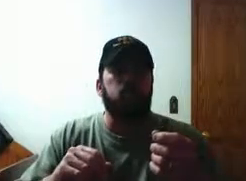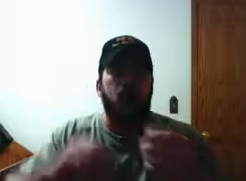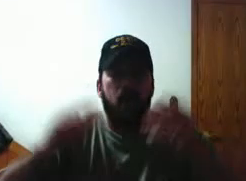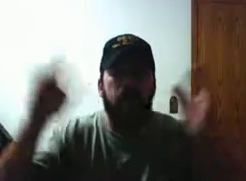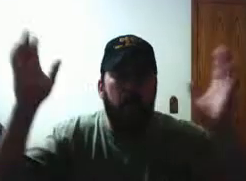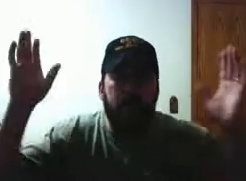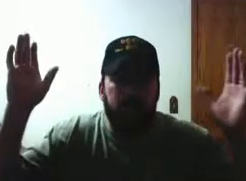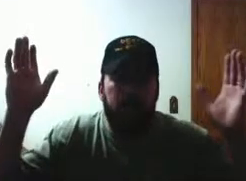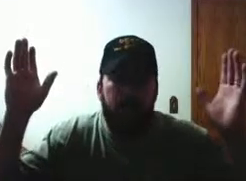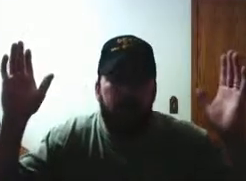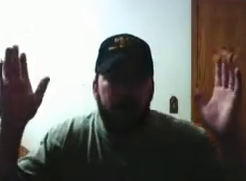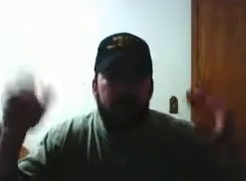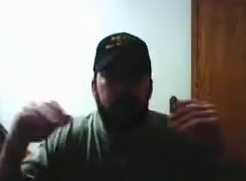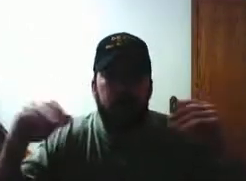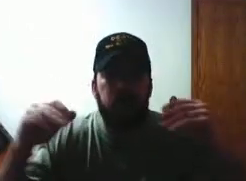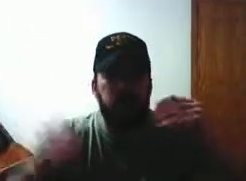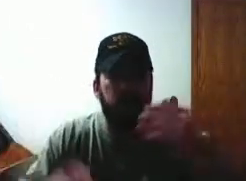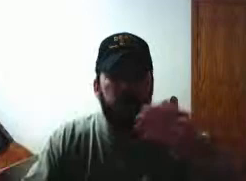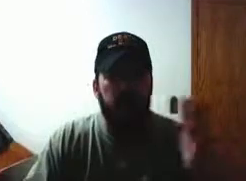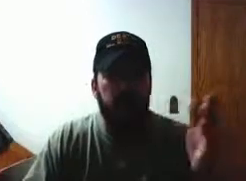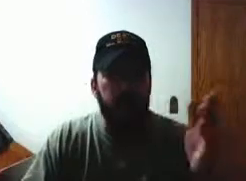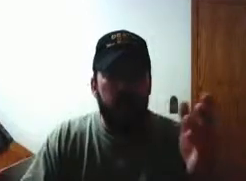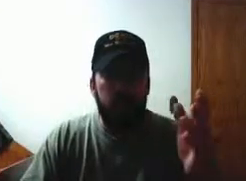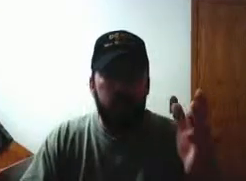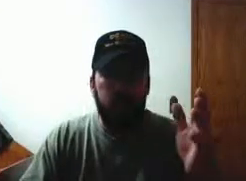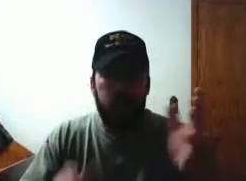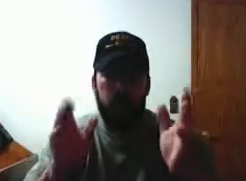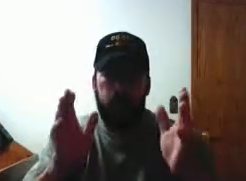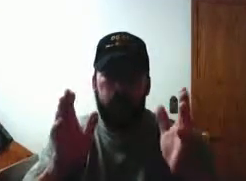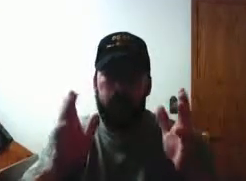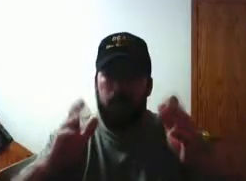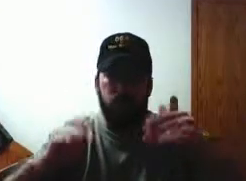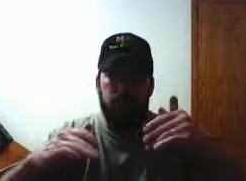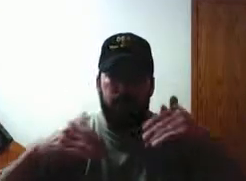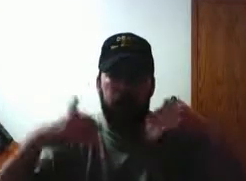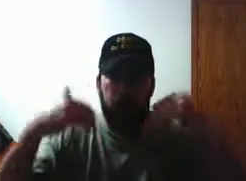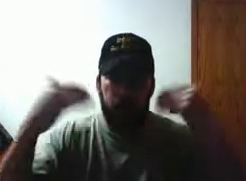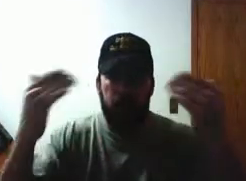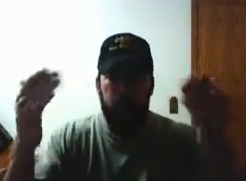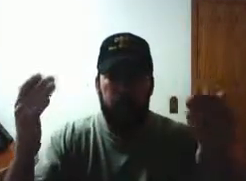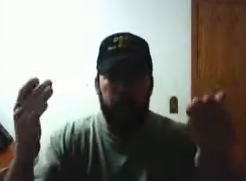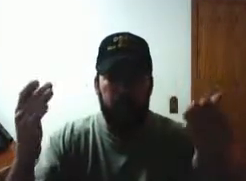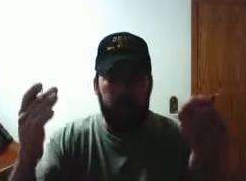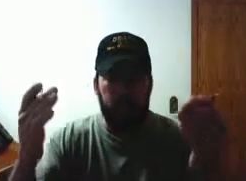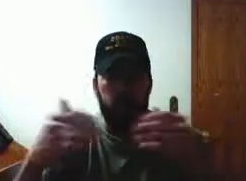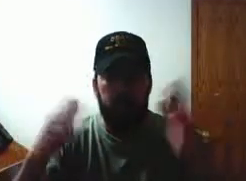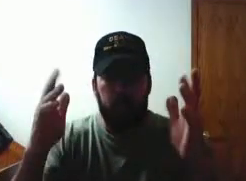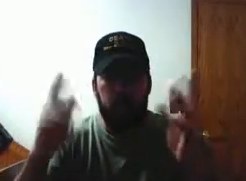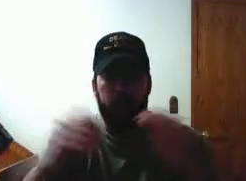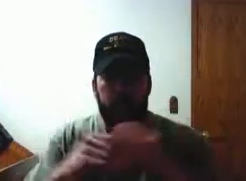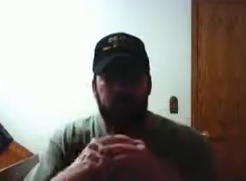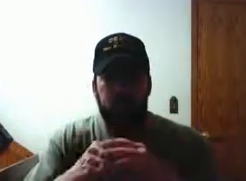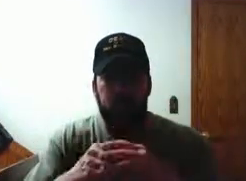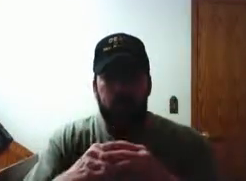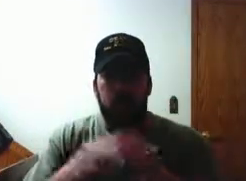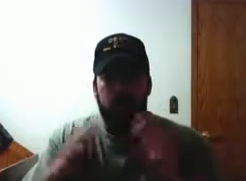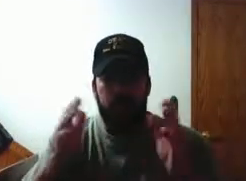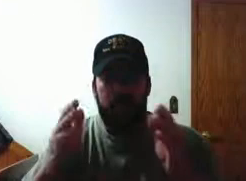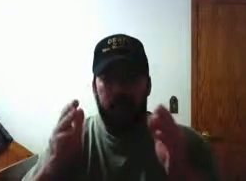classified i mean it's stuff they're doing but most people because they stupid enough to listen to whatever the media tells them they think that whatever the